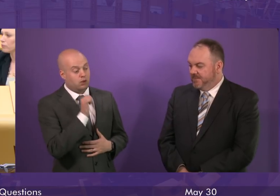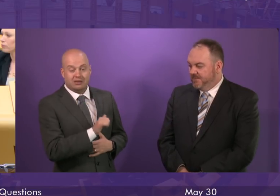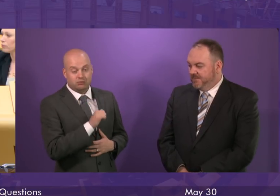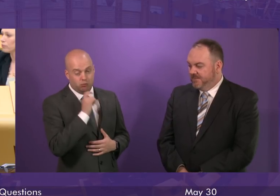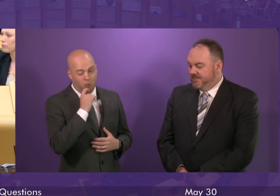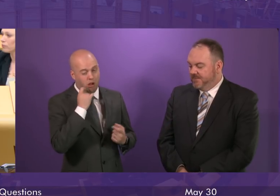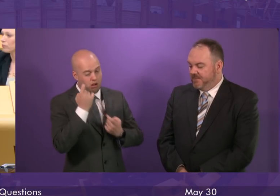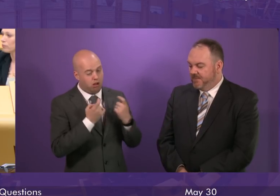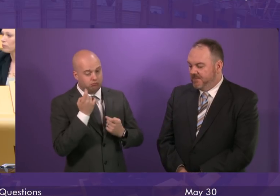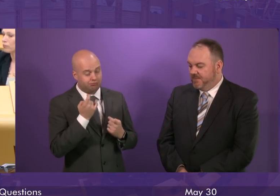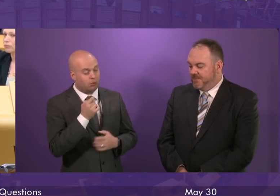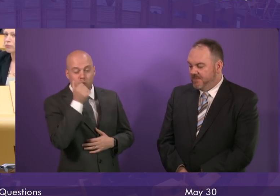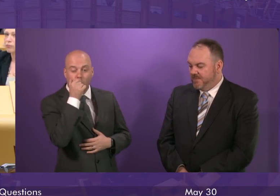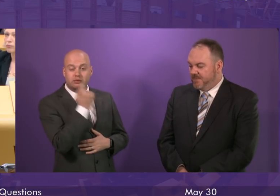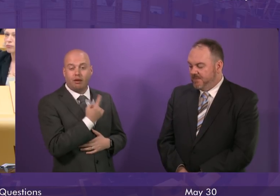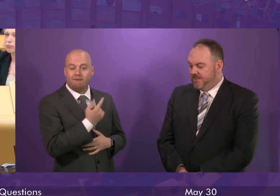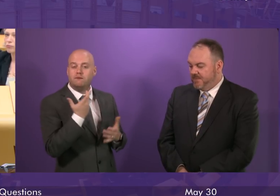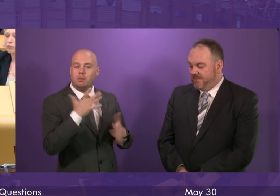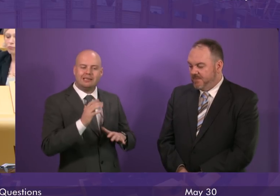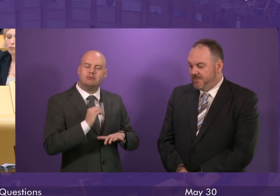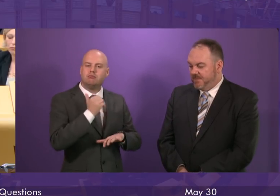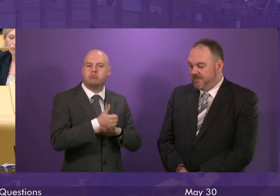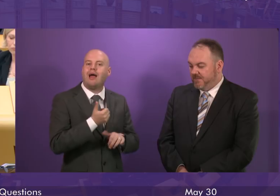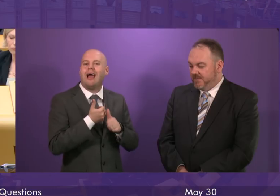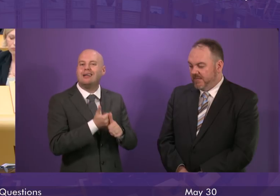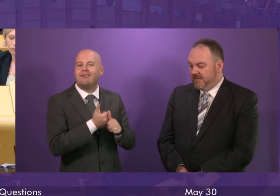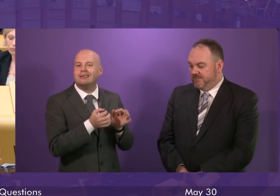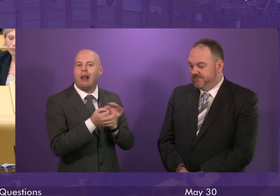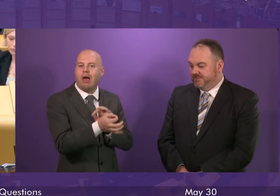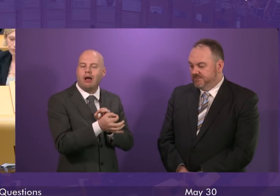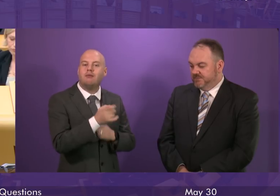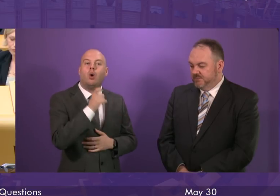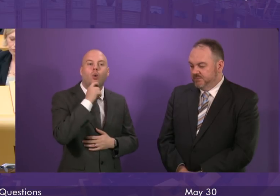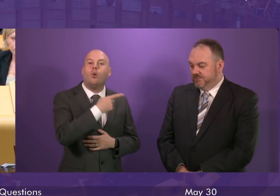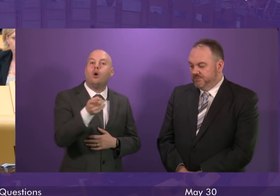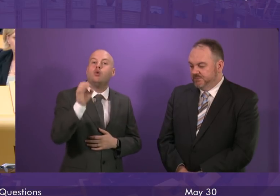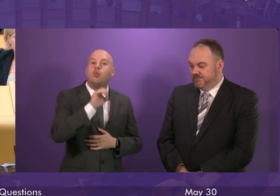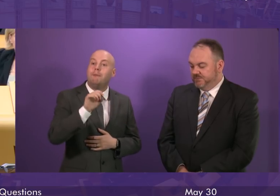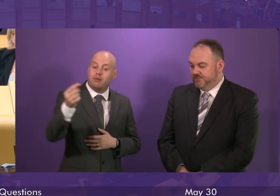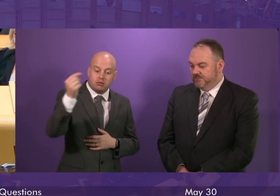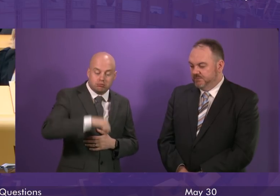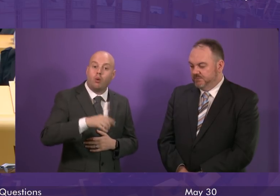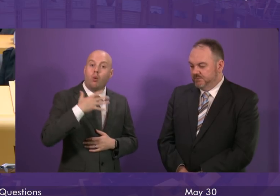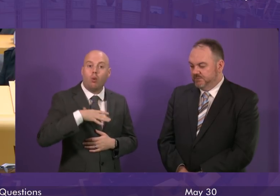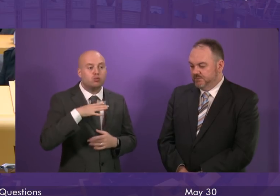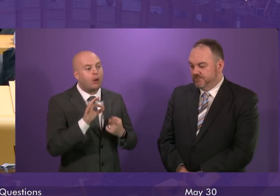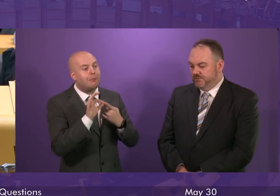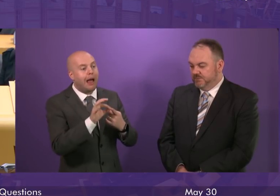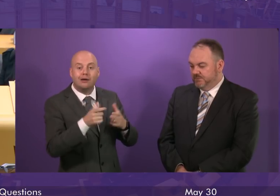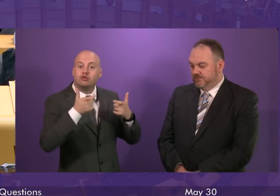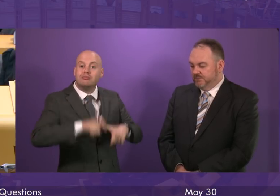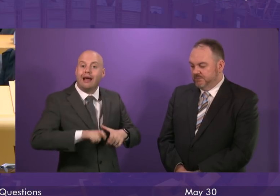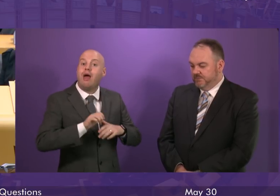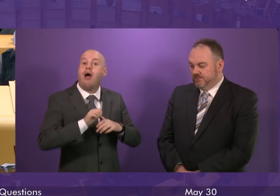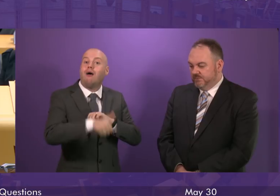we have established an advice line for EU nationals seeking to apply for the right to remain here after Brexit so it may be